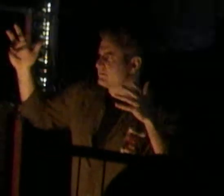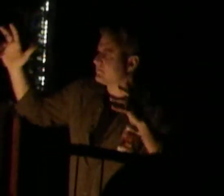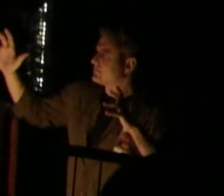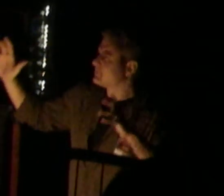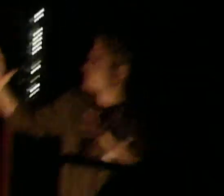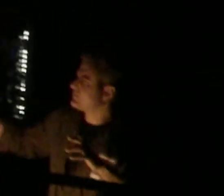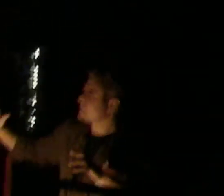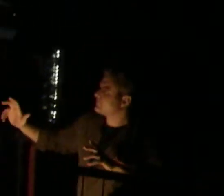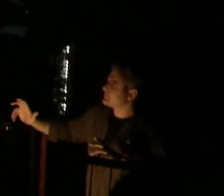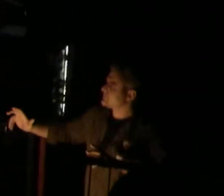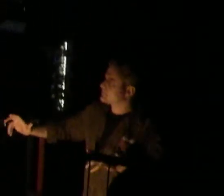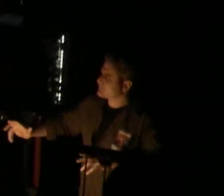I ought to be